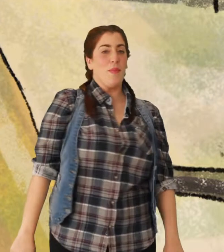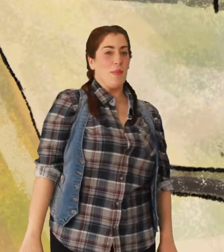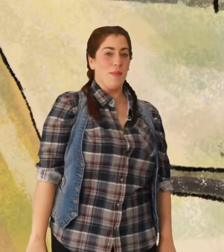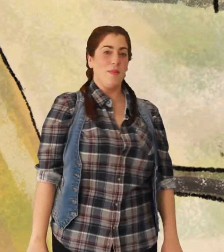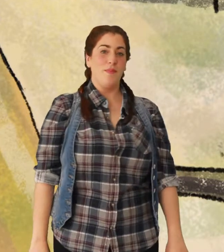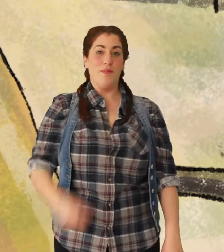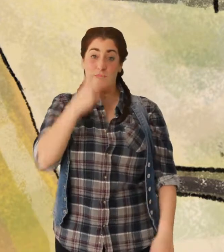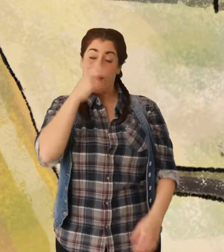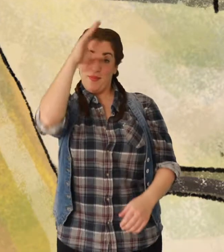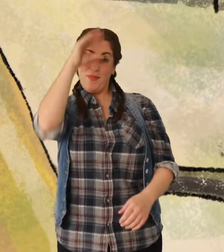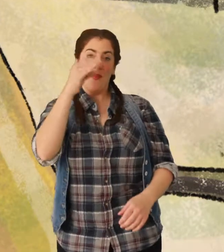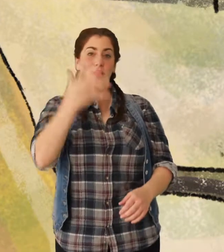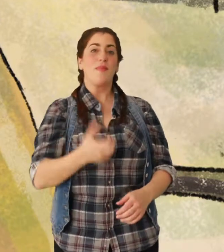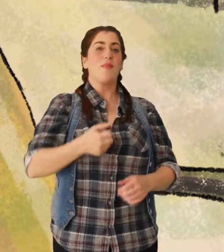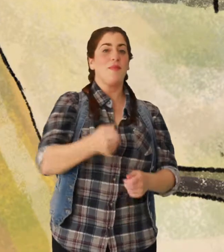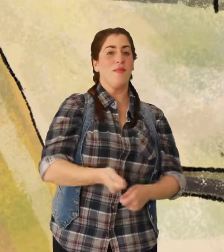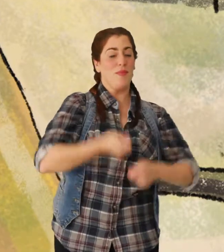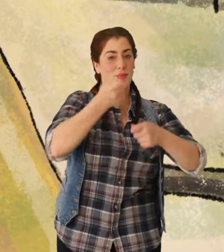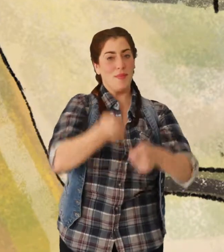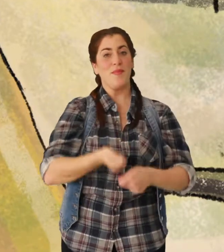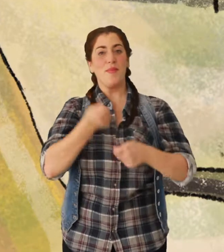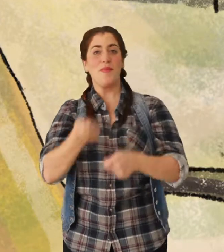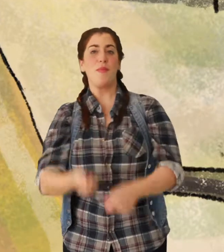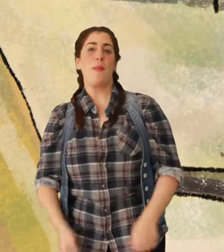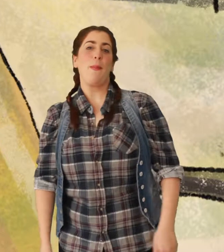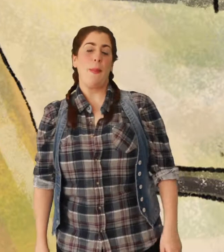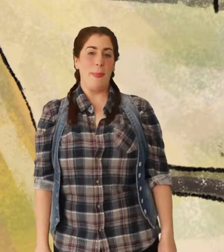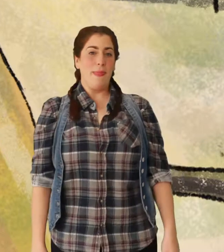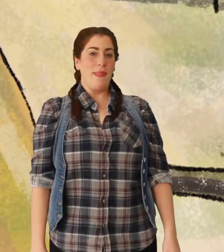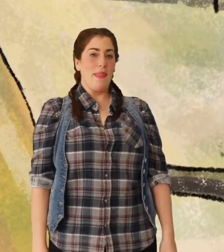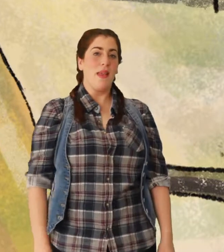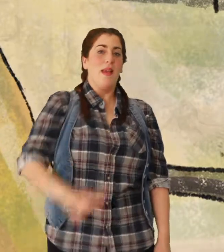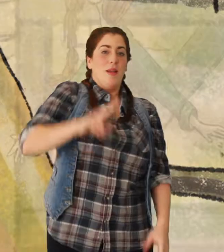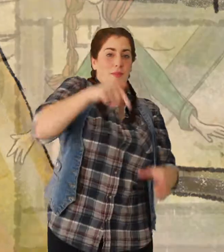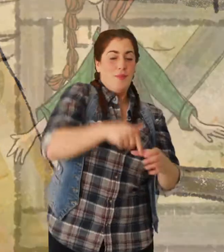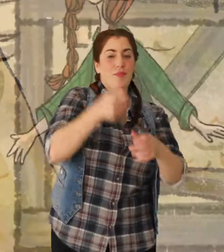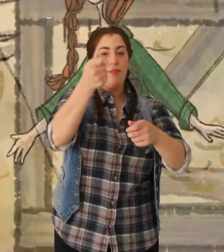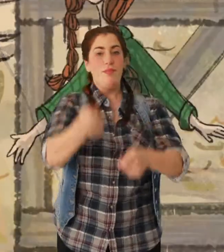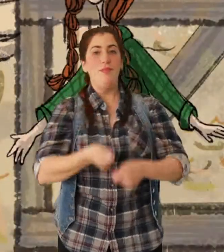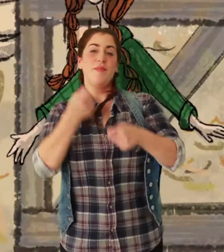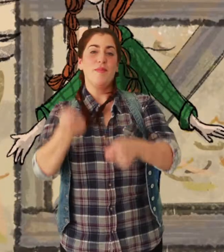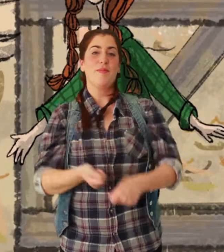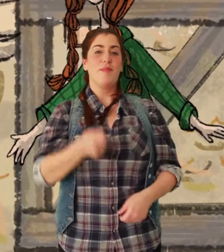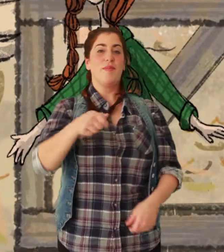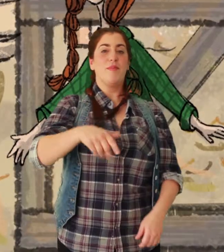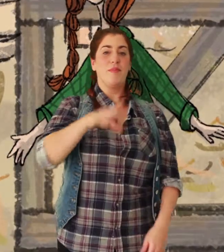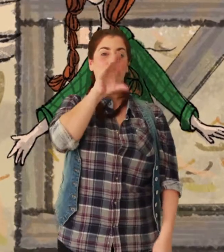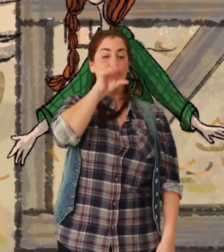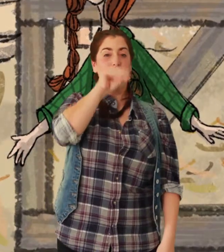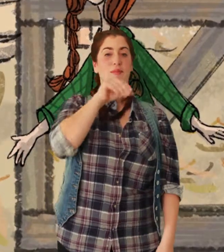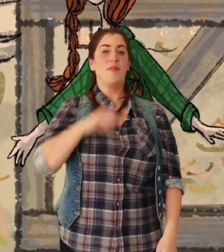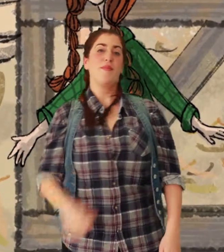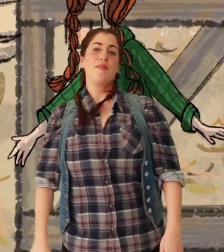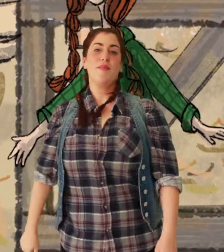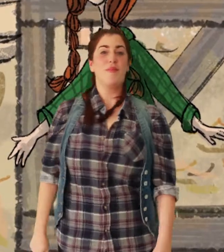-oh Old MacDonald had a farm, ee-ah, ee-ah-oh And on that farm he had